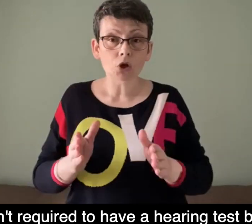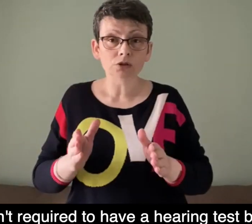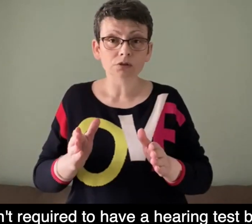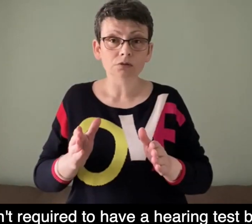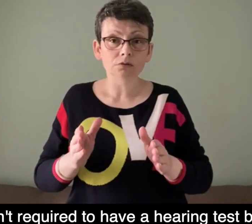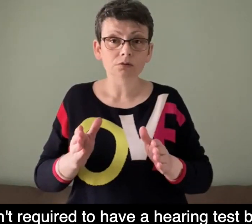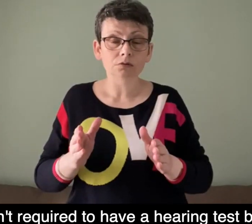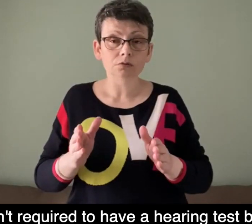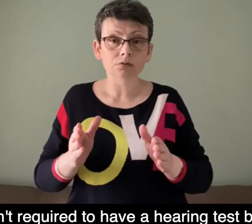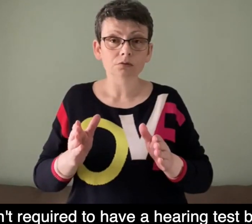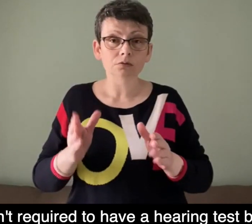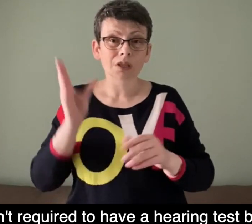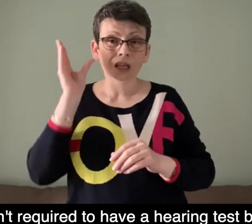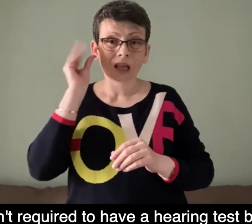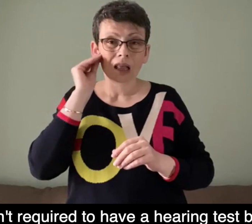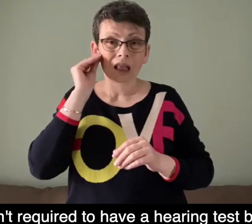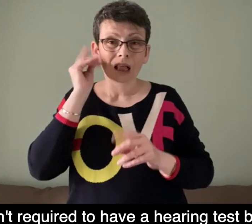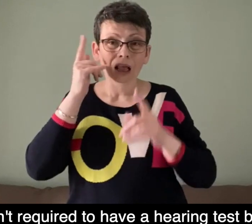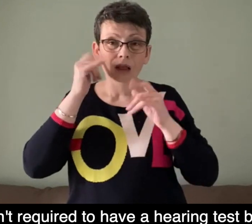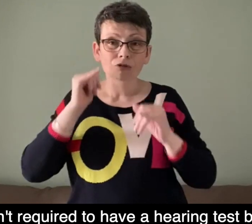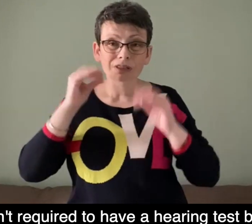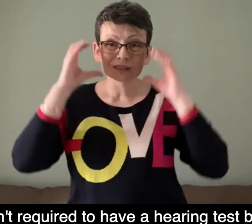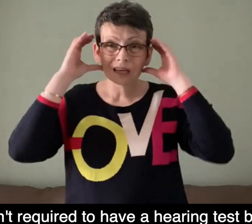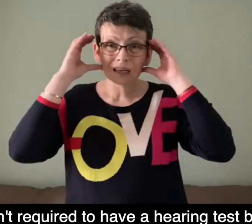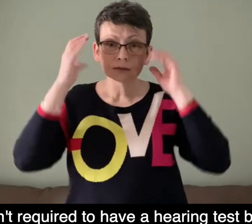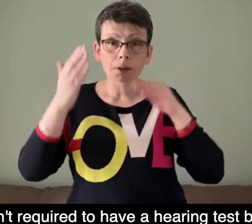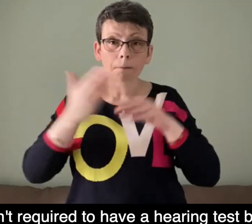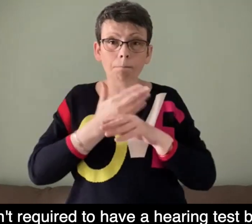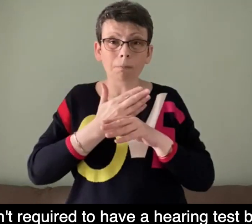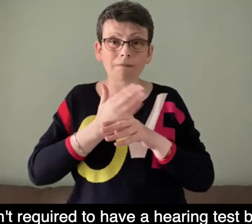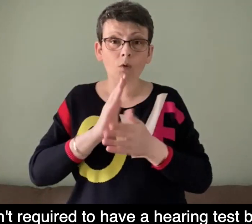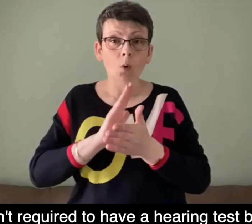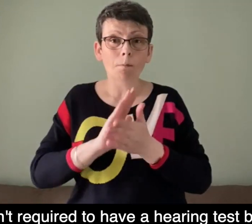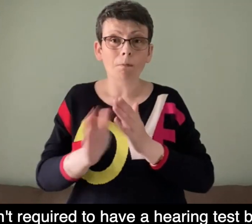You aren't required to have a hearing test before you get your driver's licence.